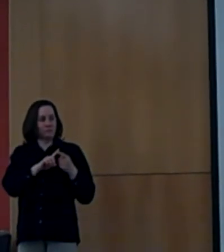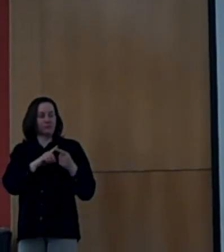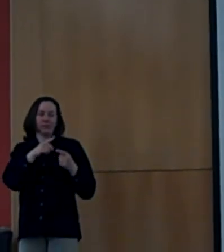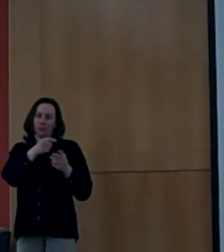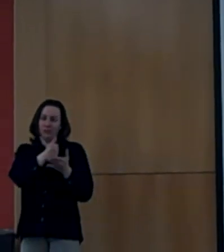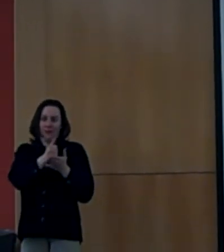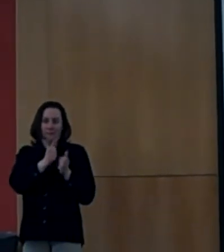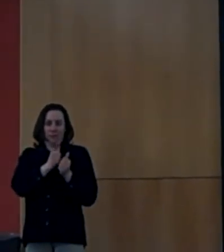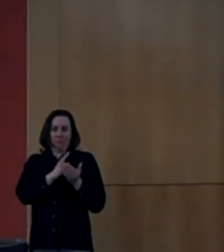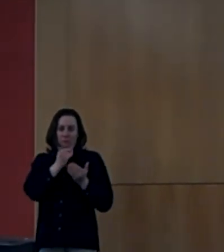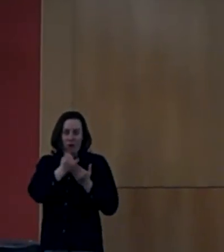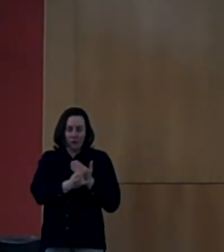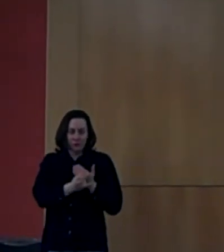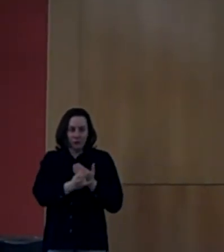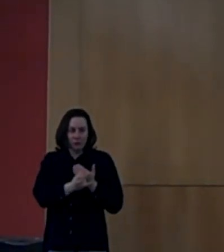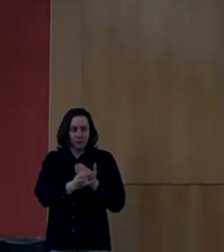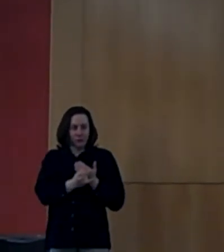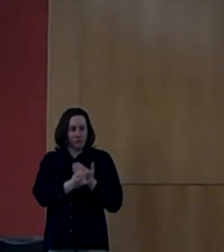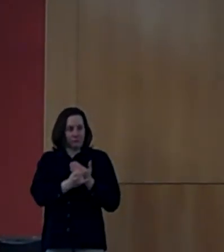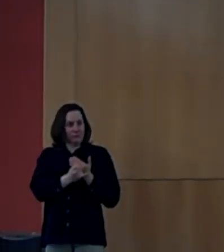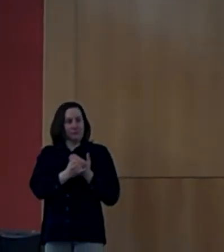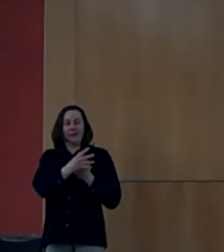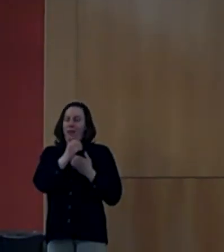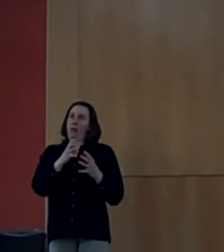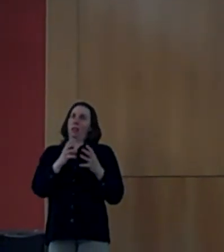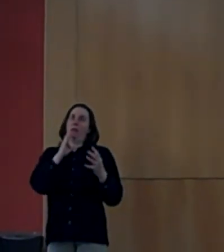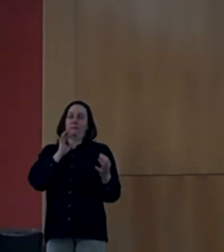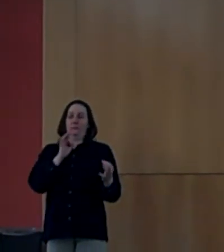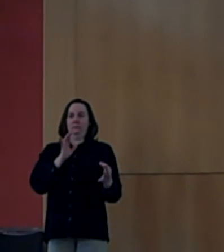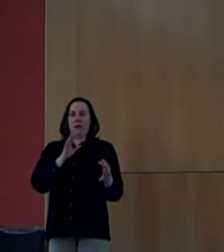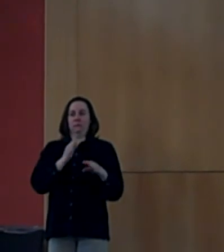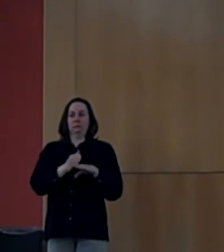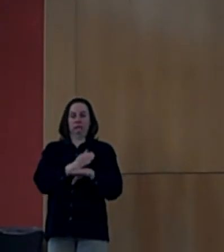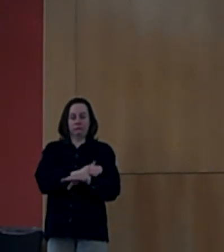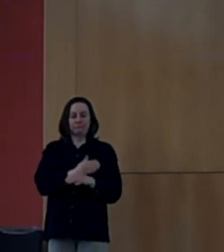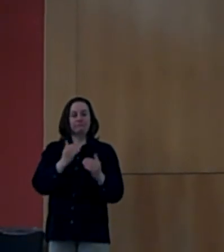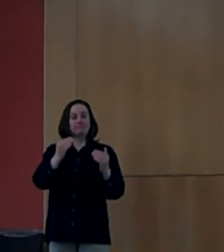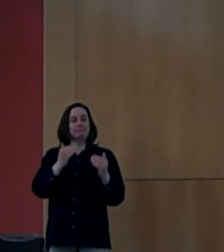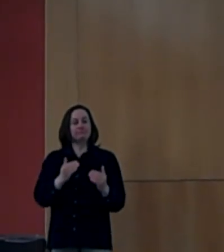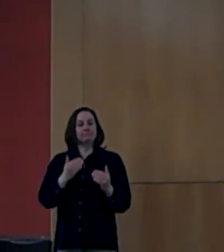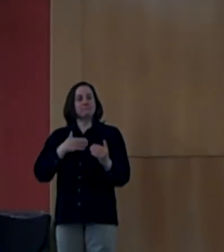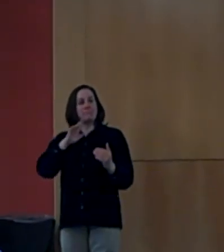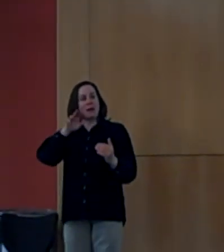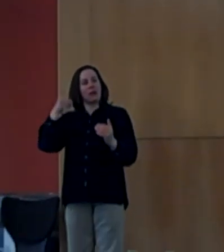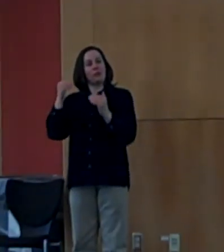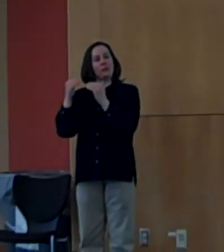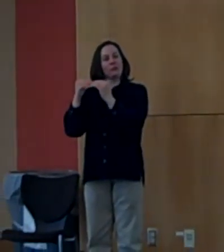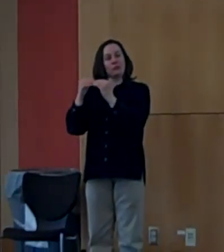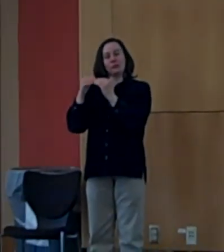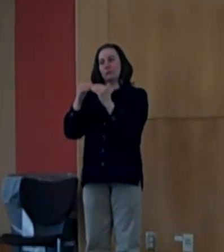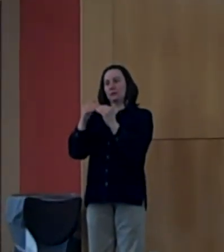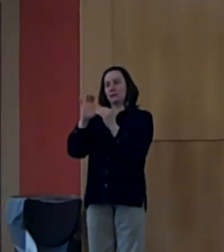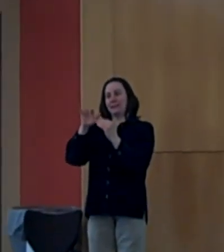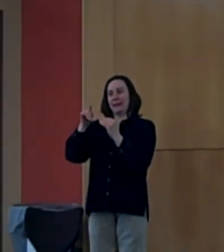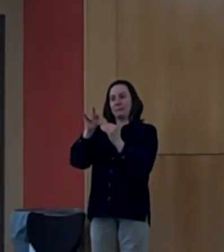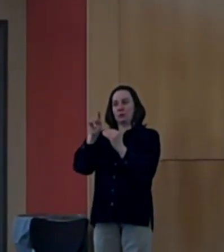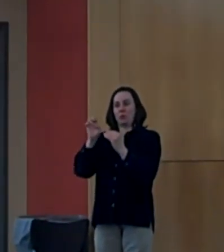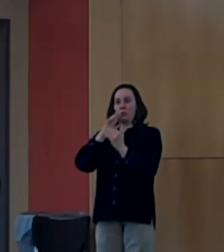this project and to give me some major feedback. And to my fellow Capstone students for also